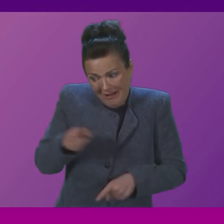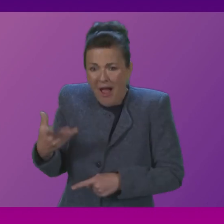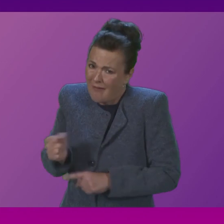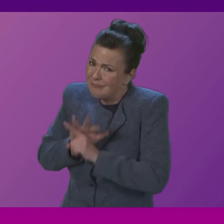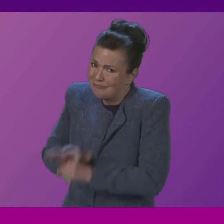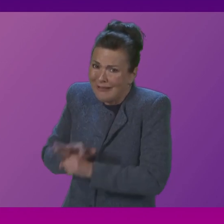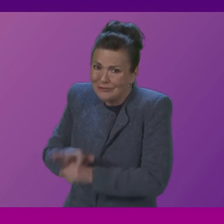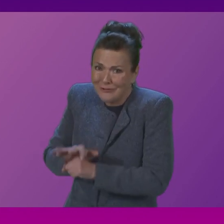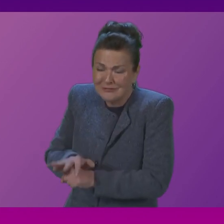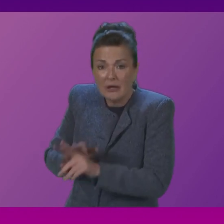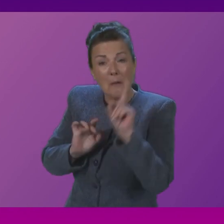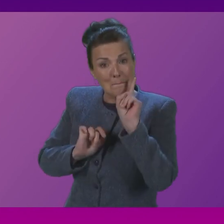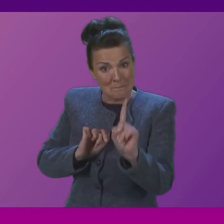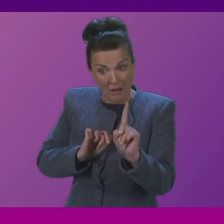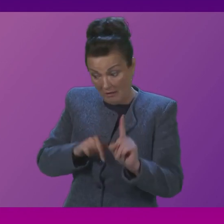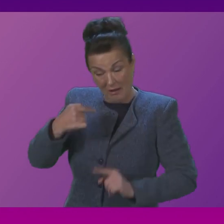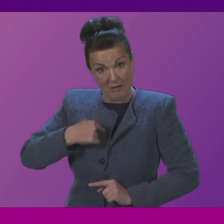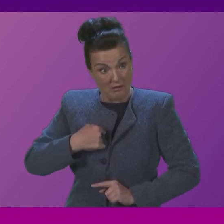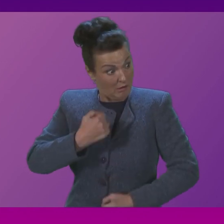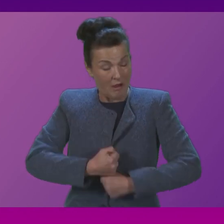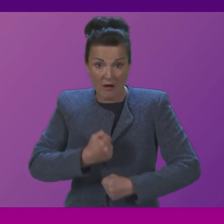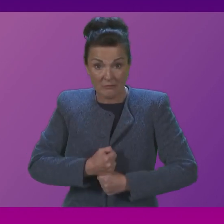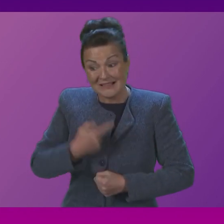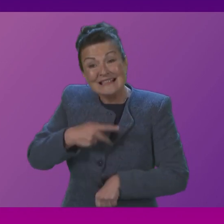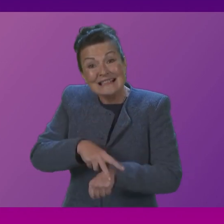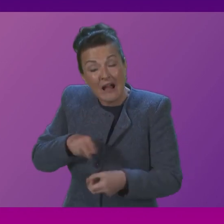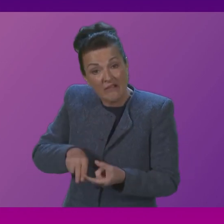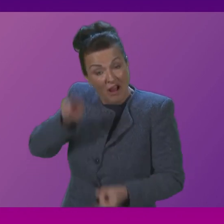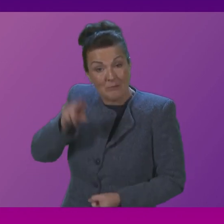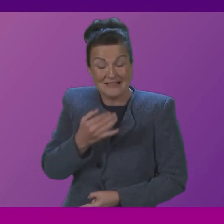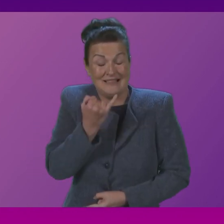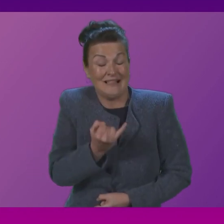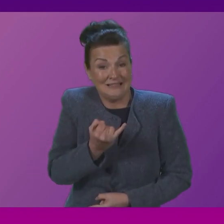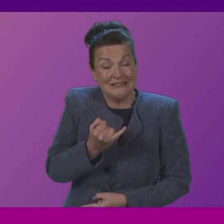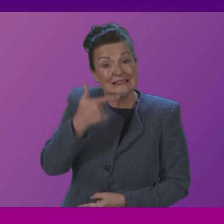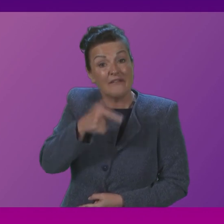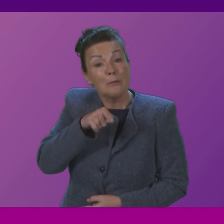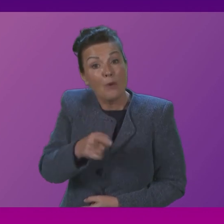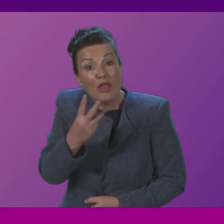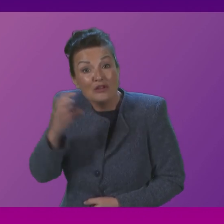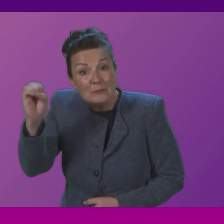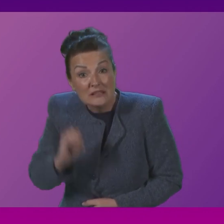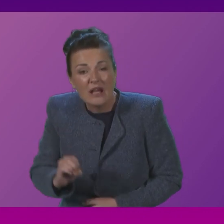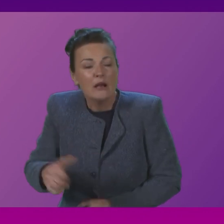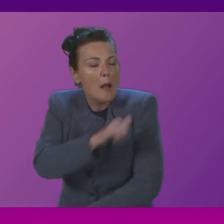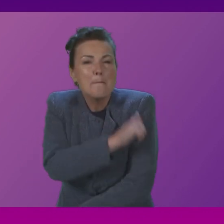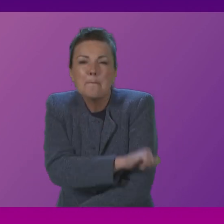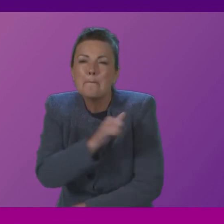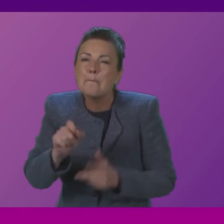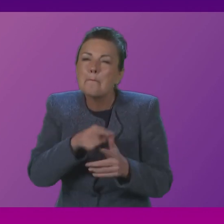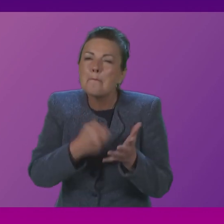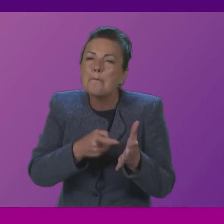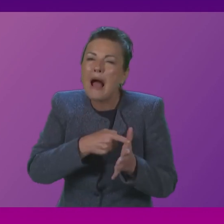staffing under this Government up by 67.3 per cent, the number of paramedics up by almost